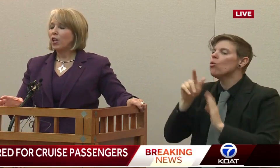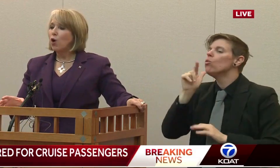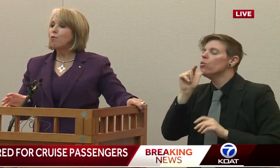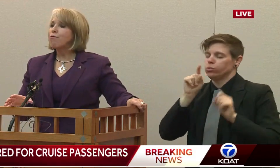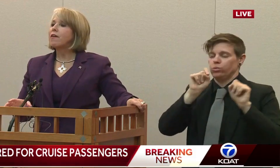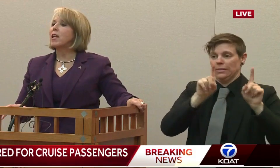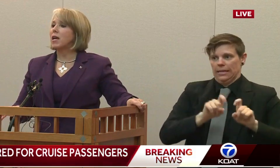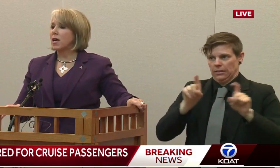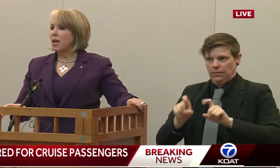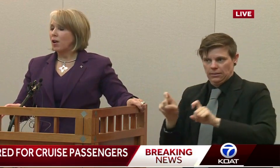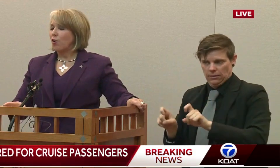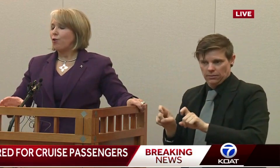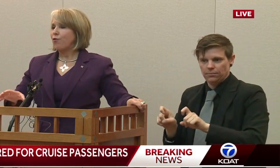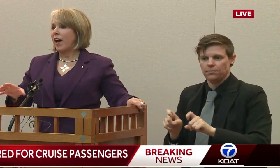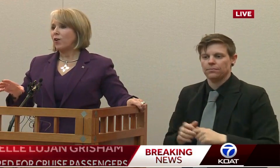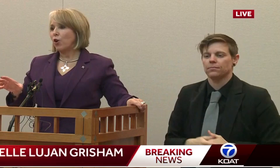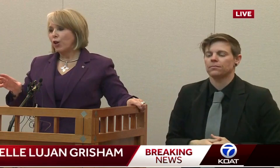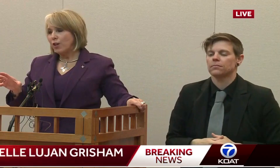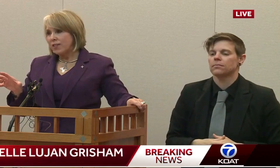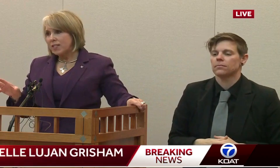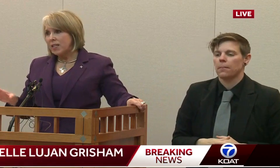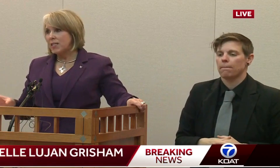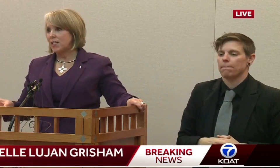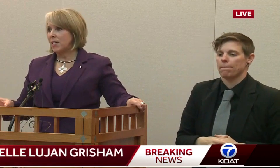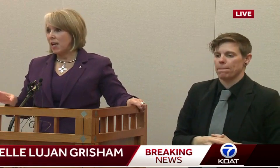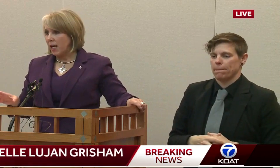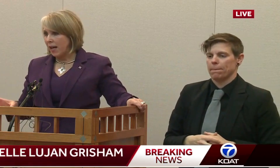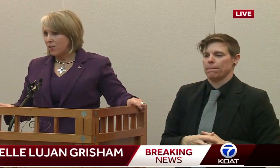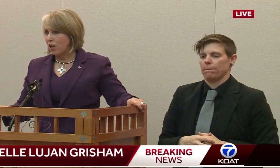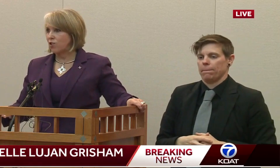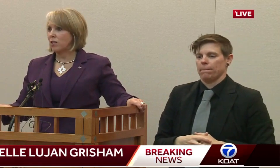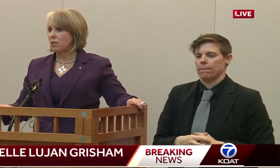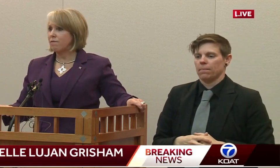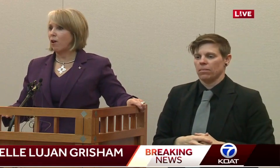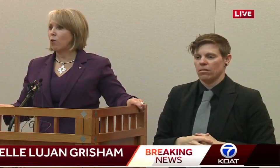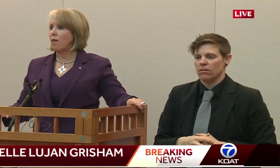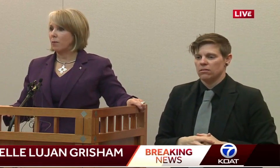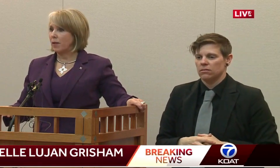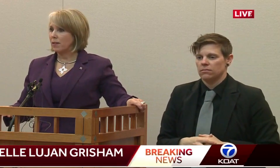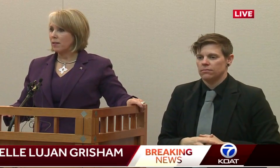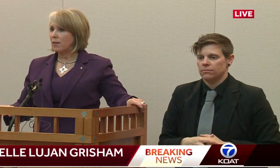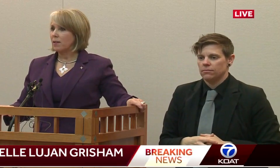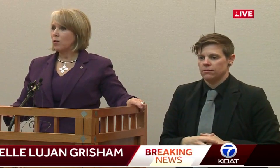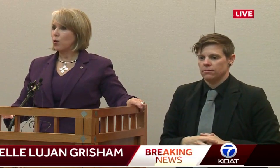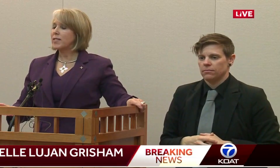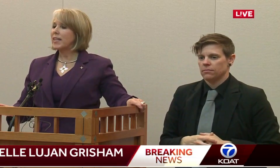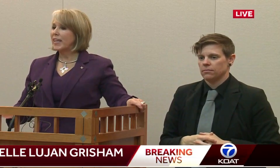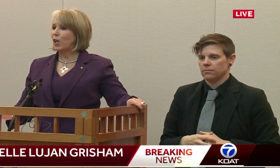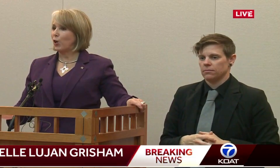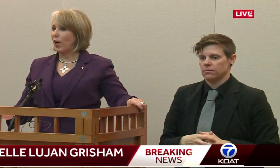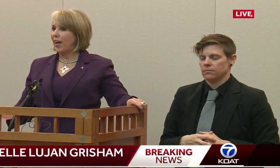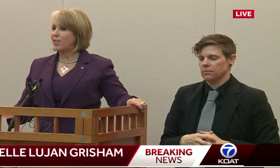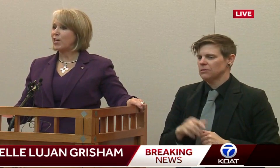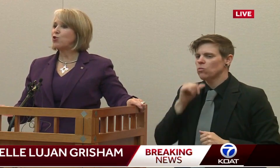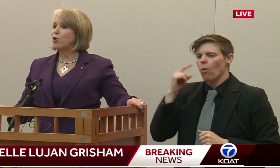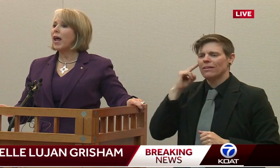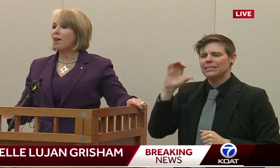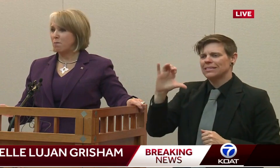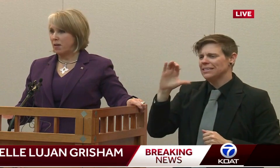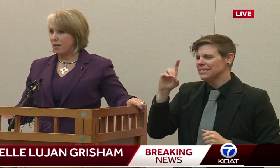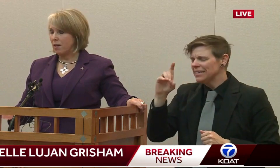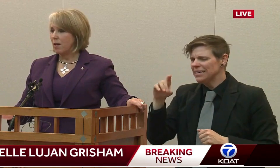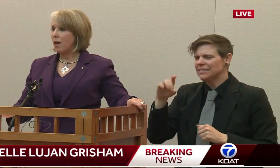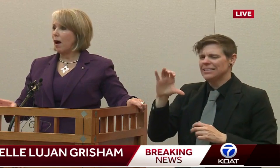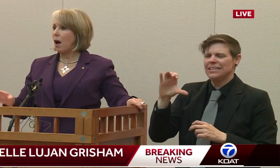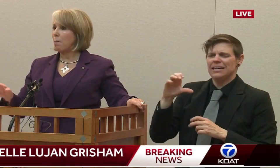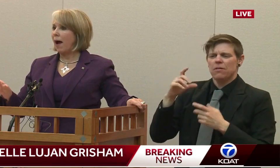I don't think that the CDC and HHS and the federal government were as clear as they should